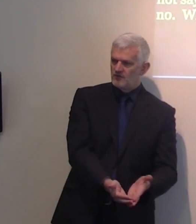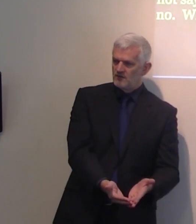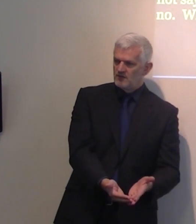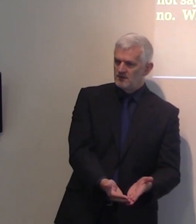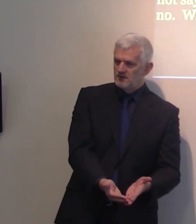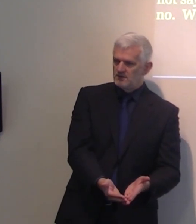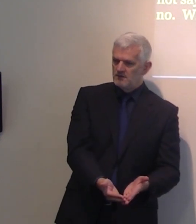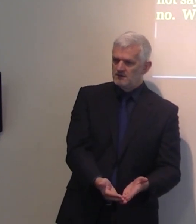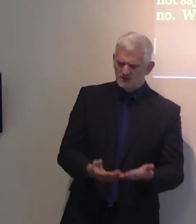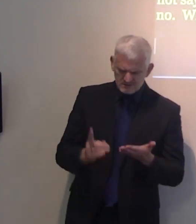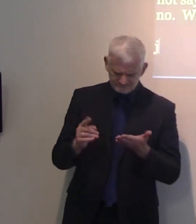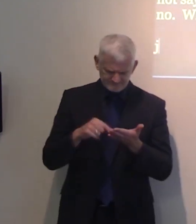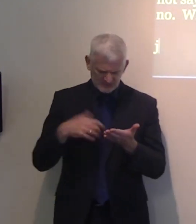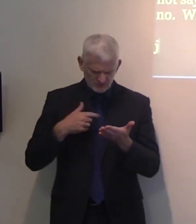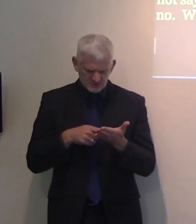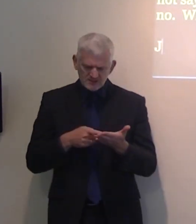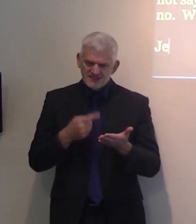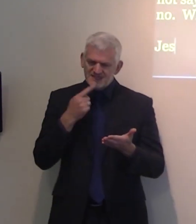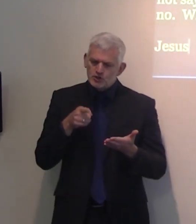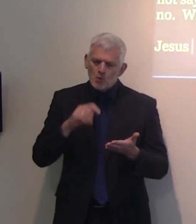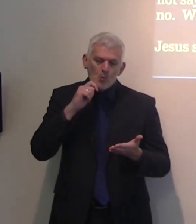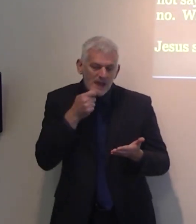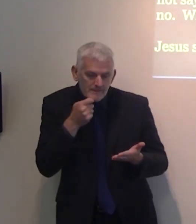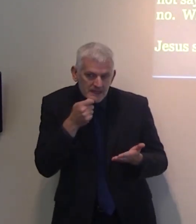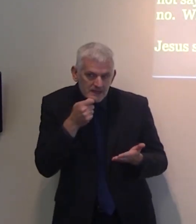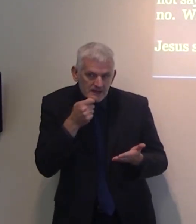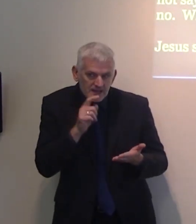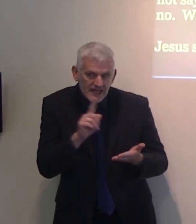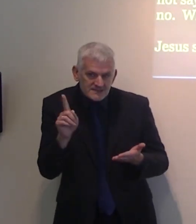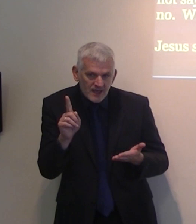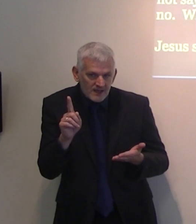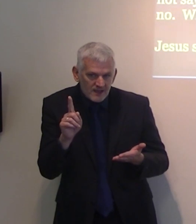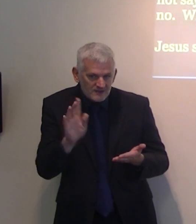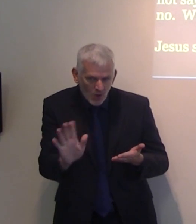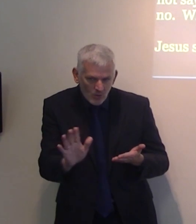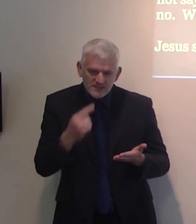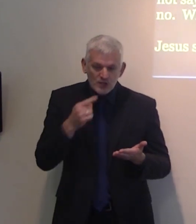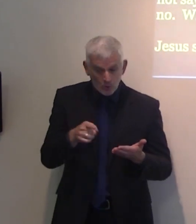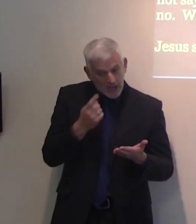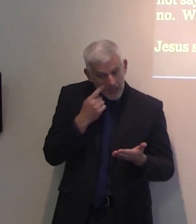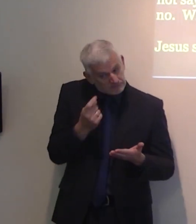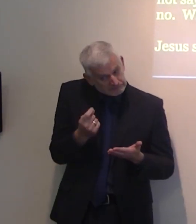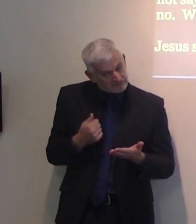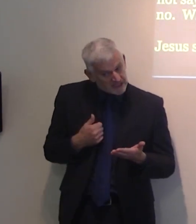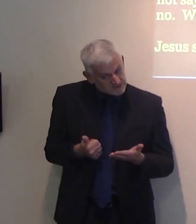will be, you should be, or try to be, or you can be. But it's the present